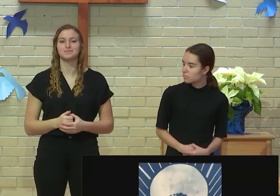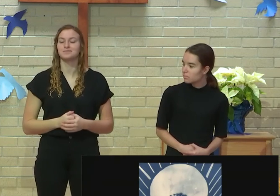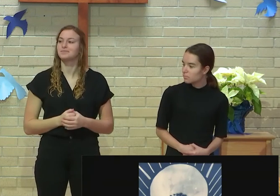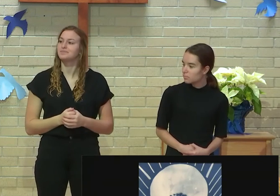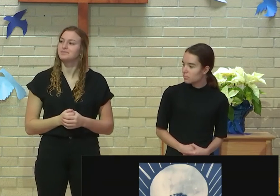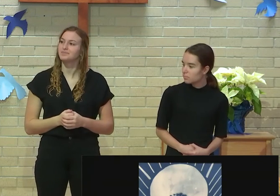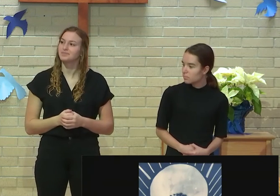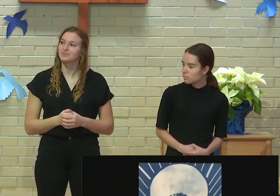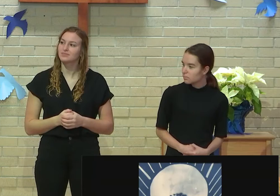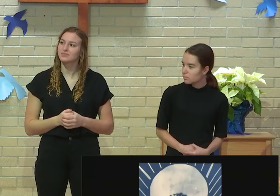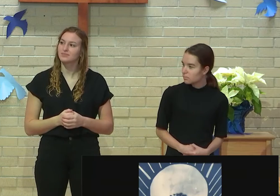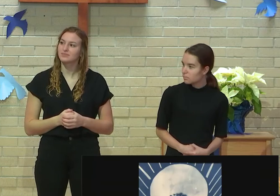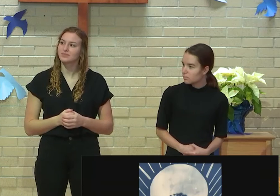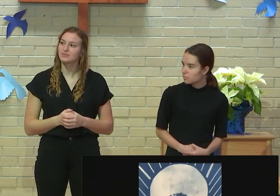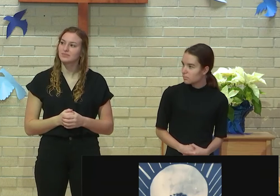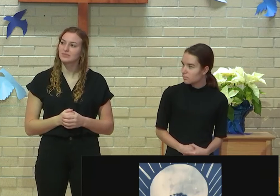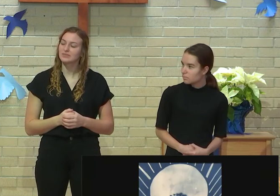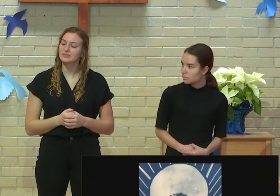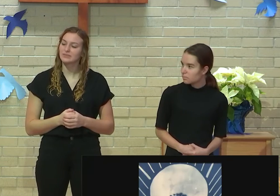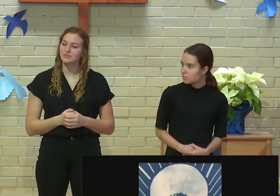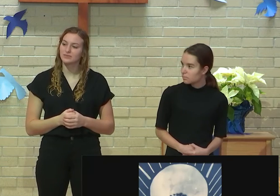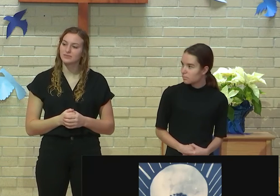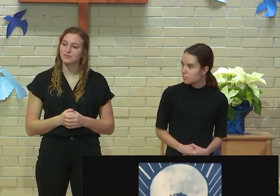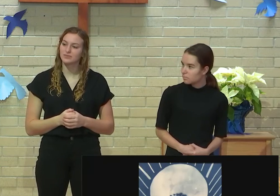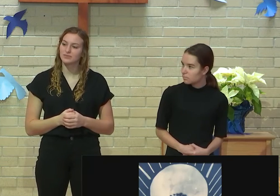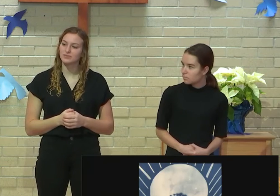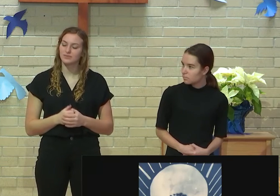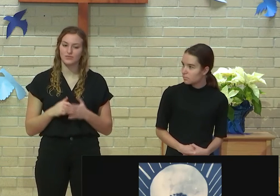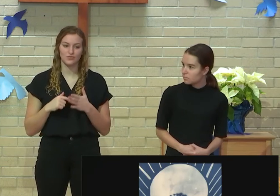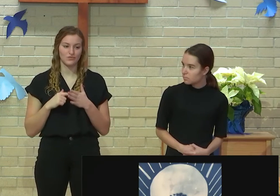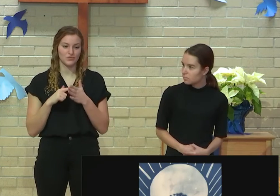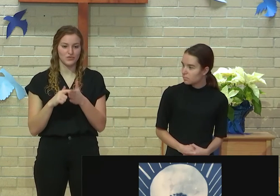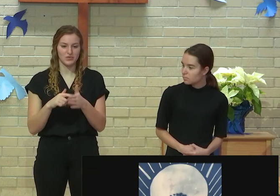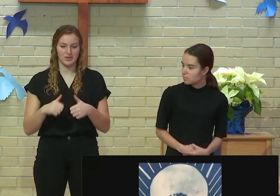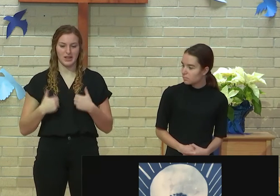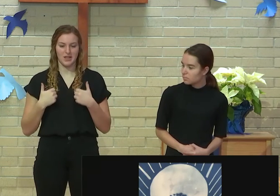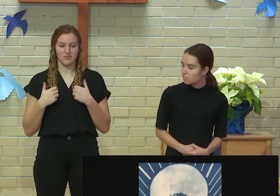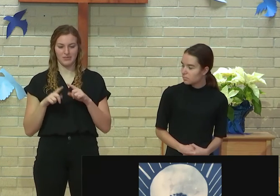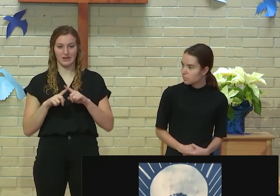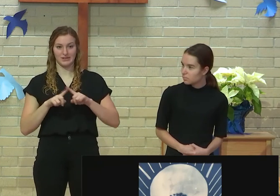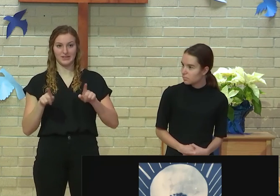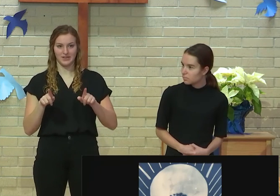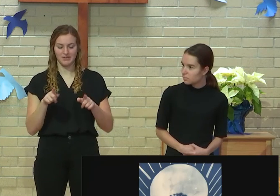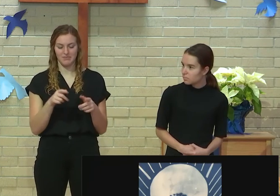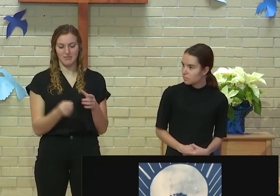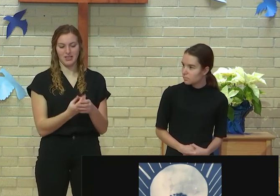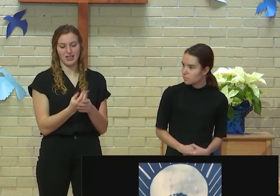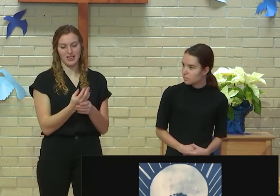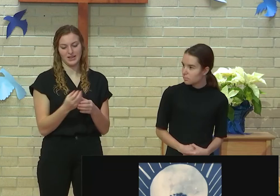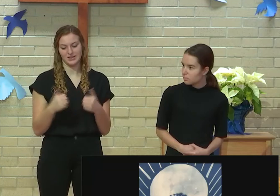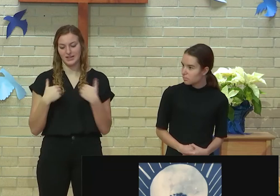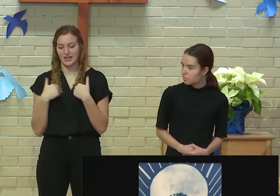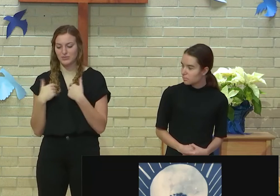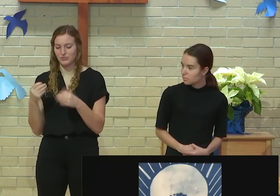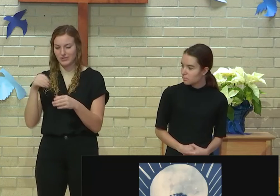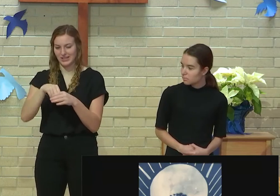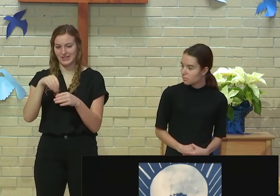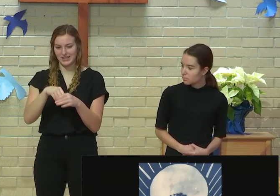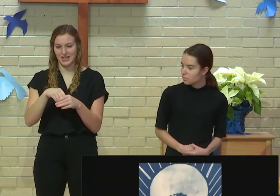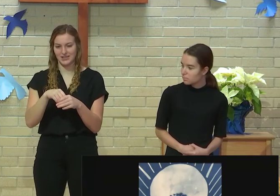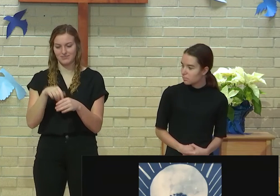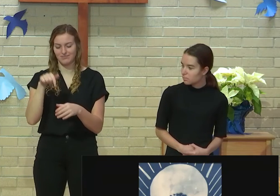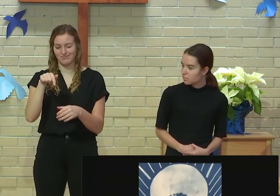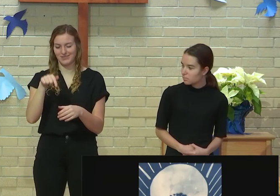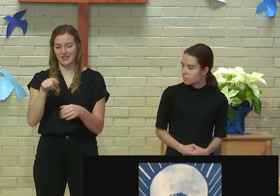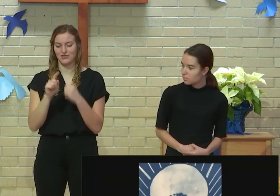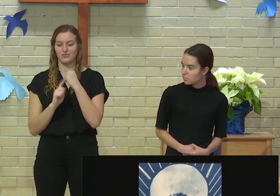either bioluminescence, chemiluminescence, and the like. This piece kind of came about as I was just